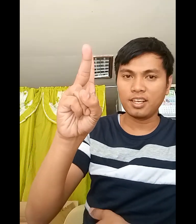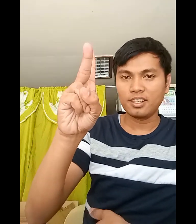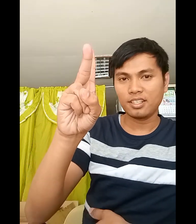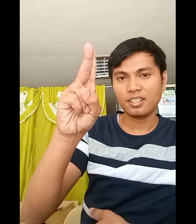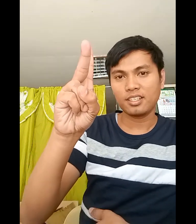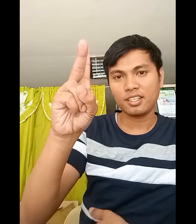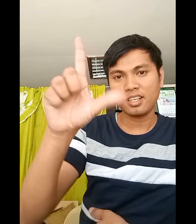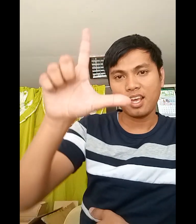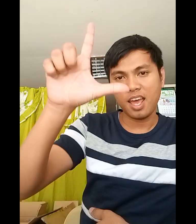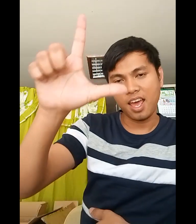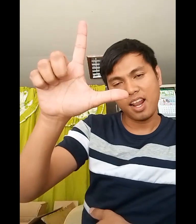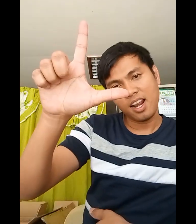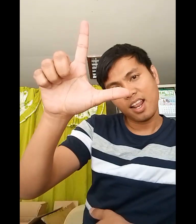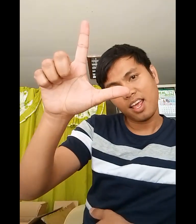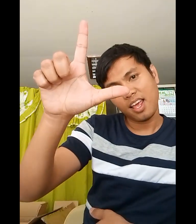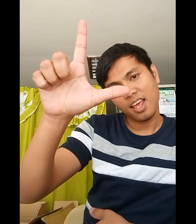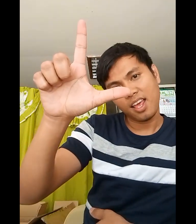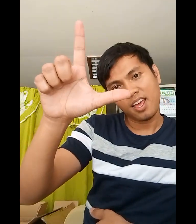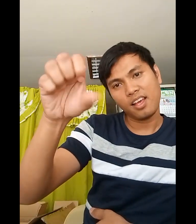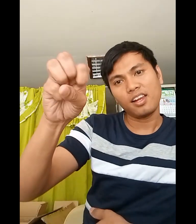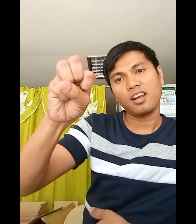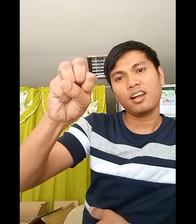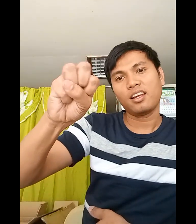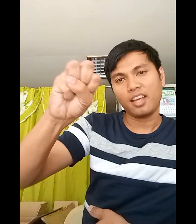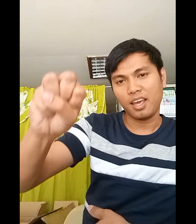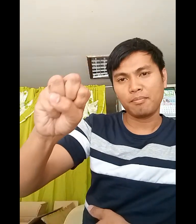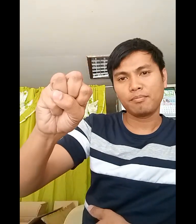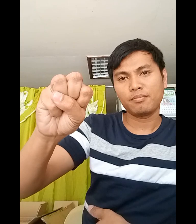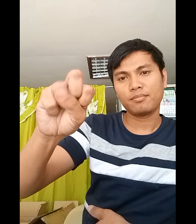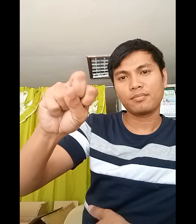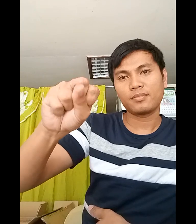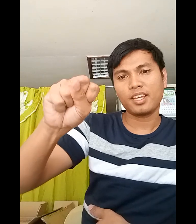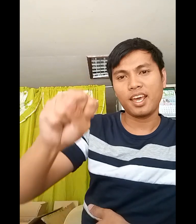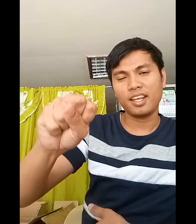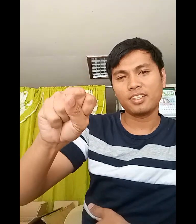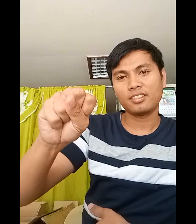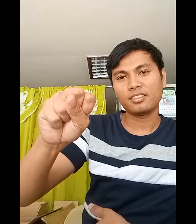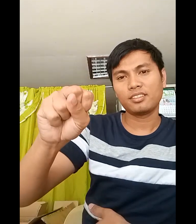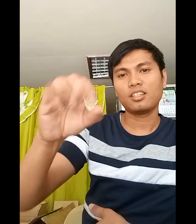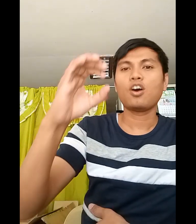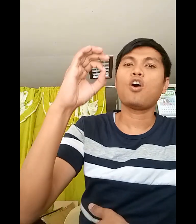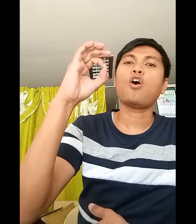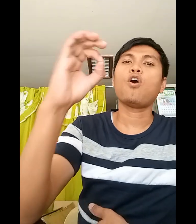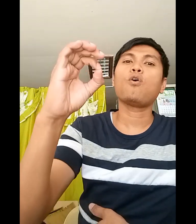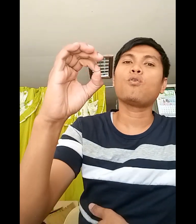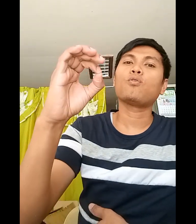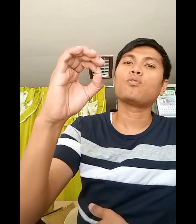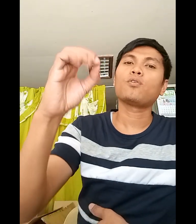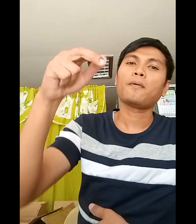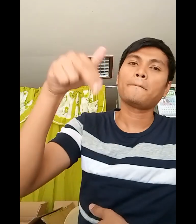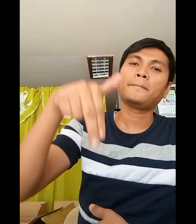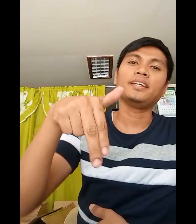L M N O E